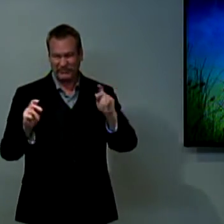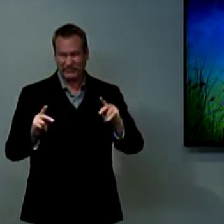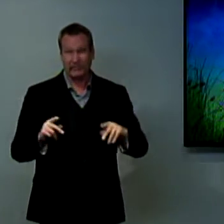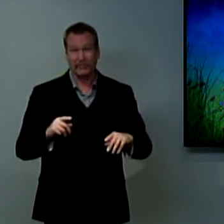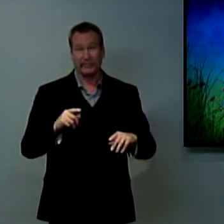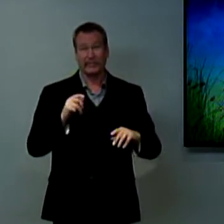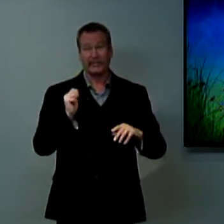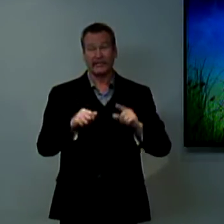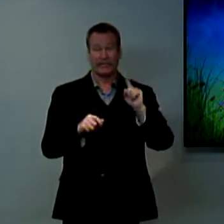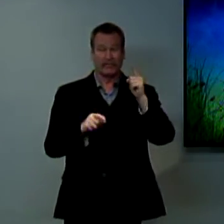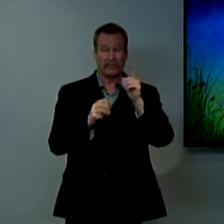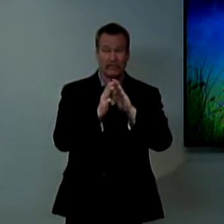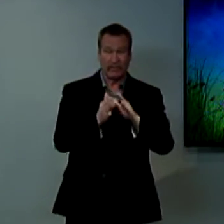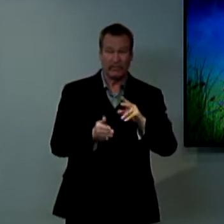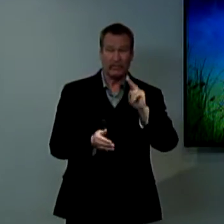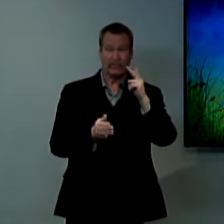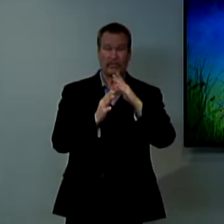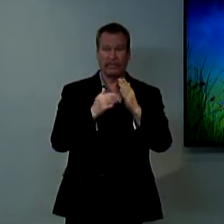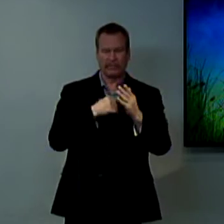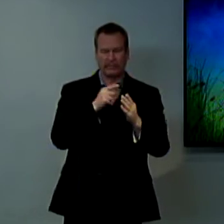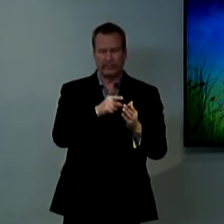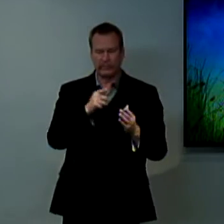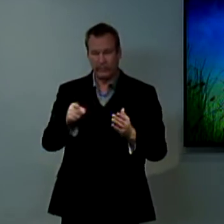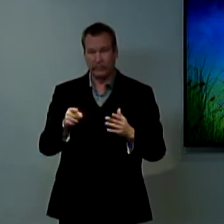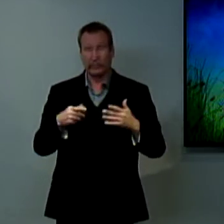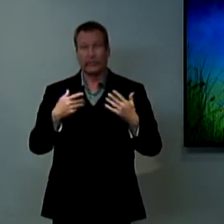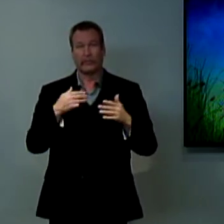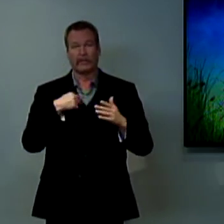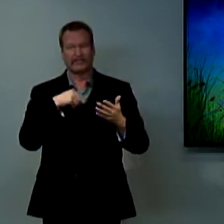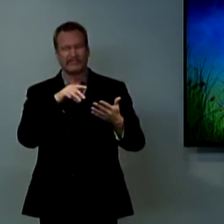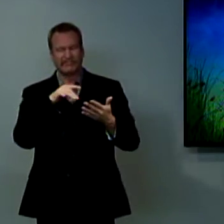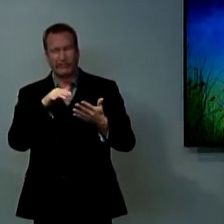So T-H-E-S-S is Thessalonians, it's my abbreviation for it.